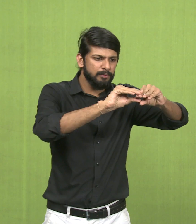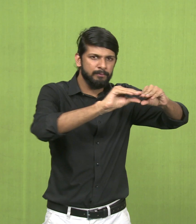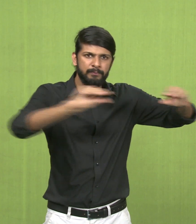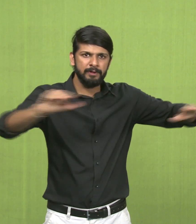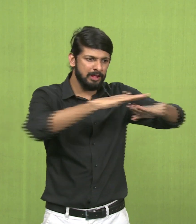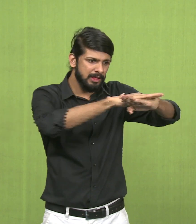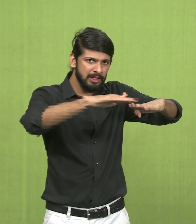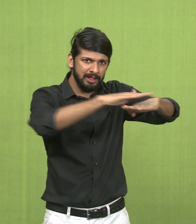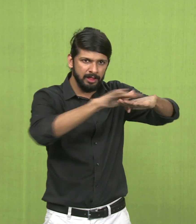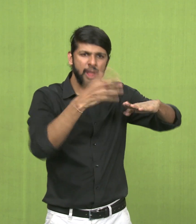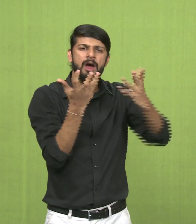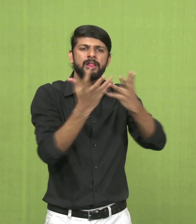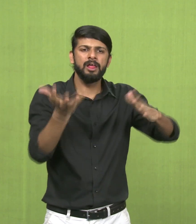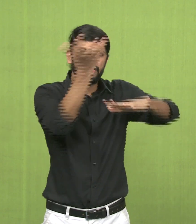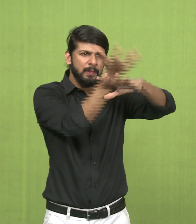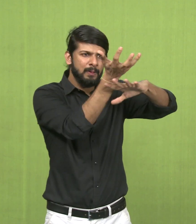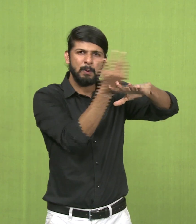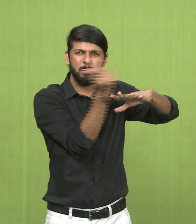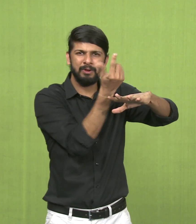Plank is a long, flat, thin piece of wood.